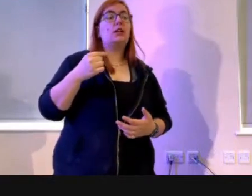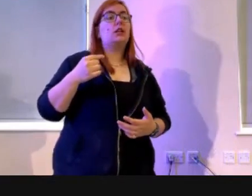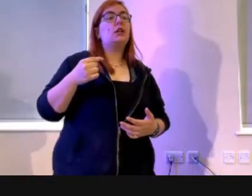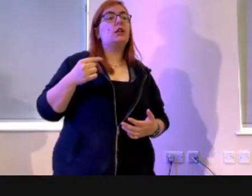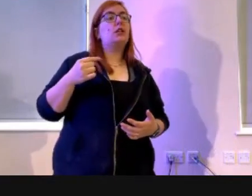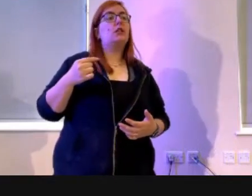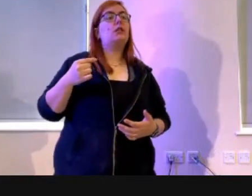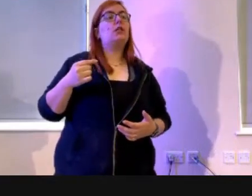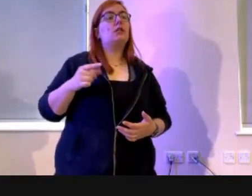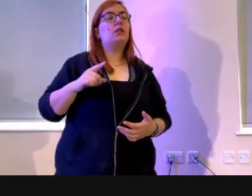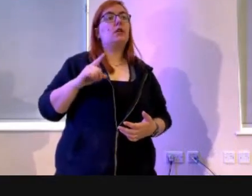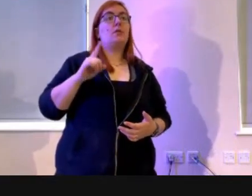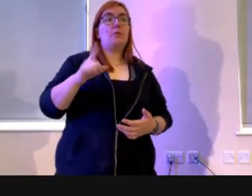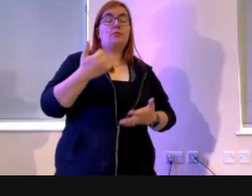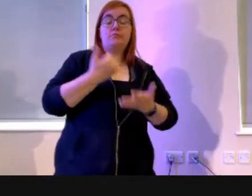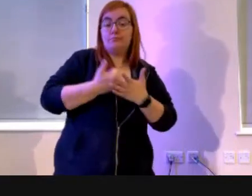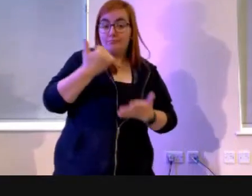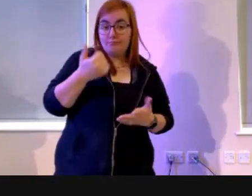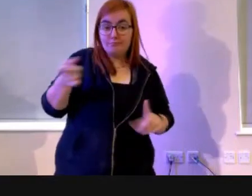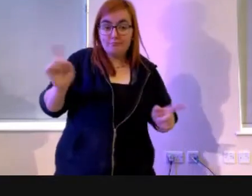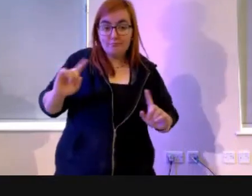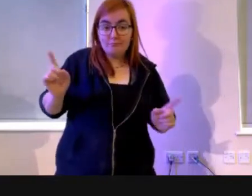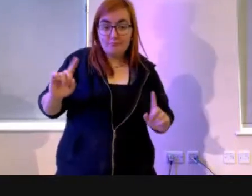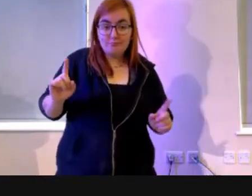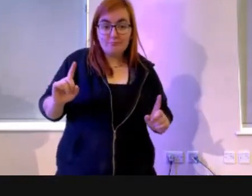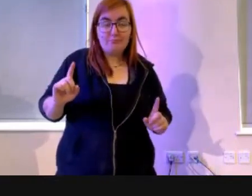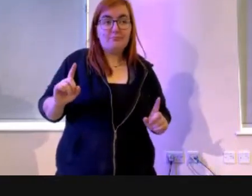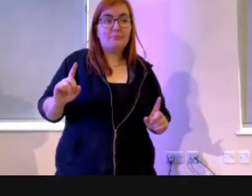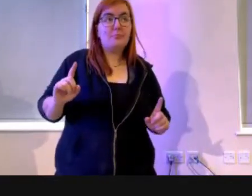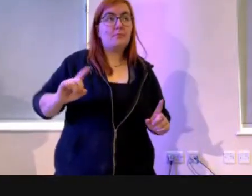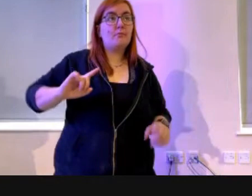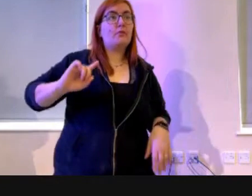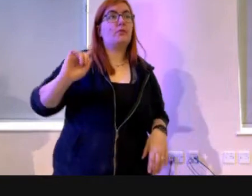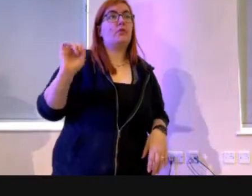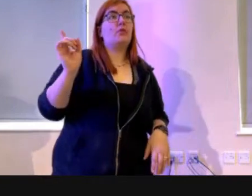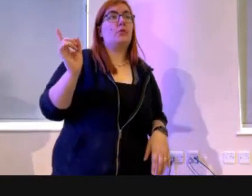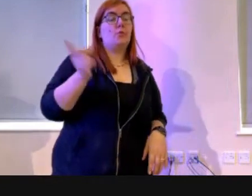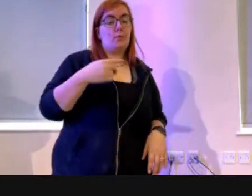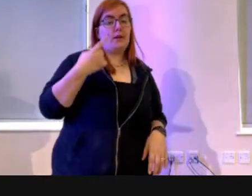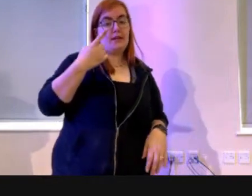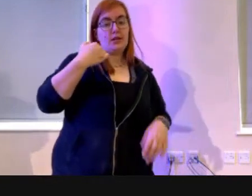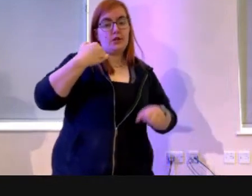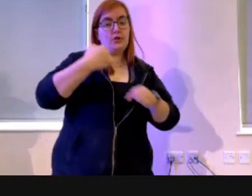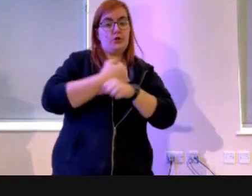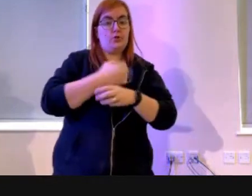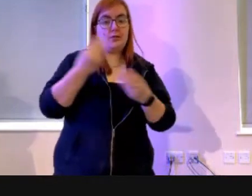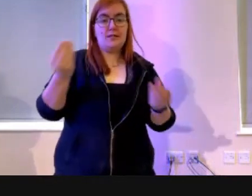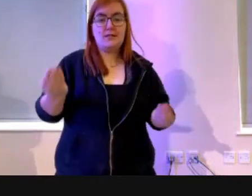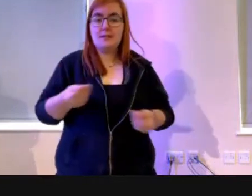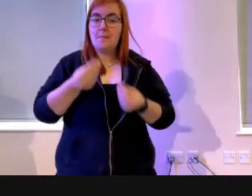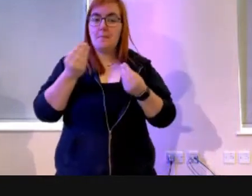But the great thing is, the amazing thing is, is that we can do something about it.